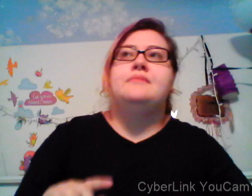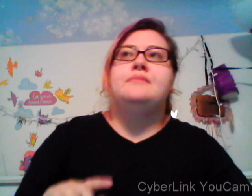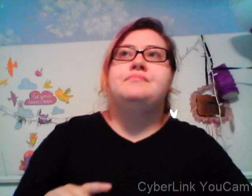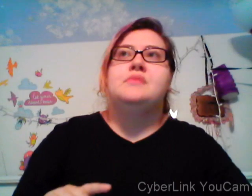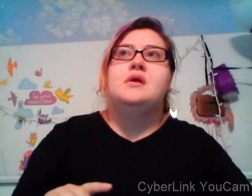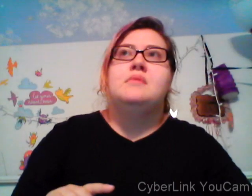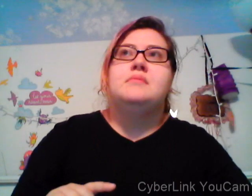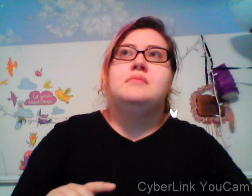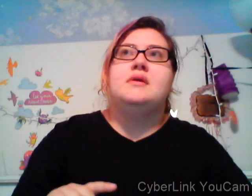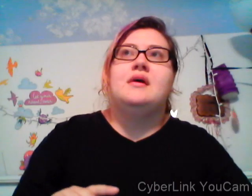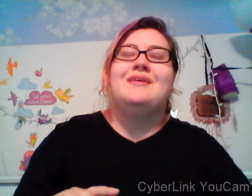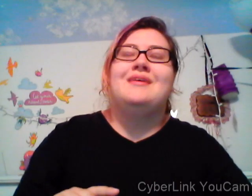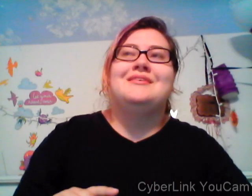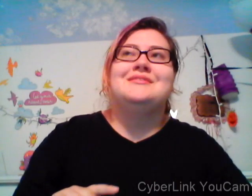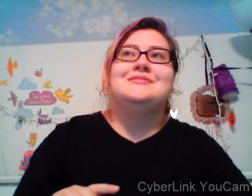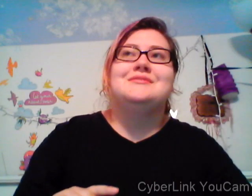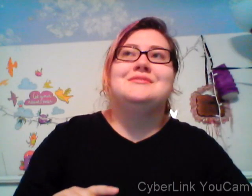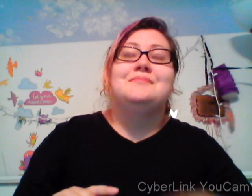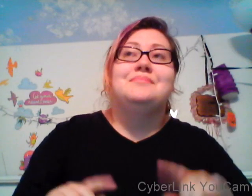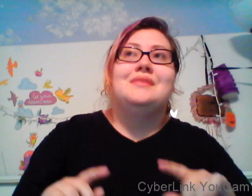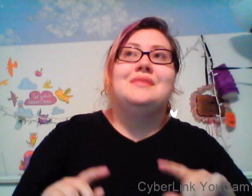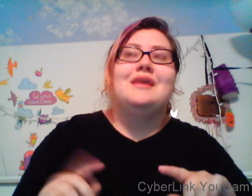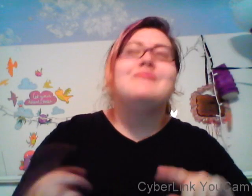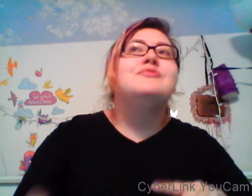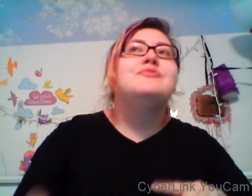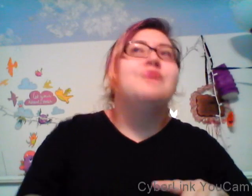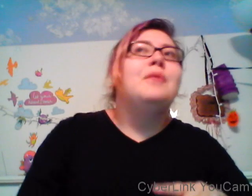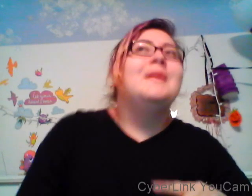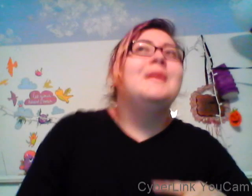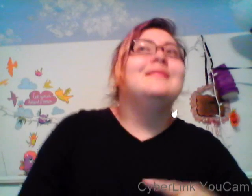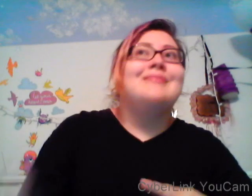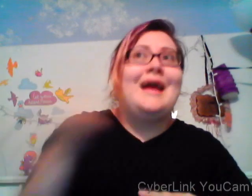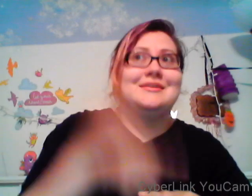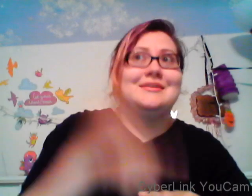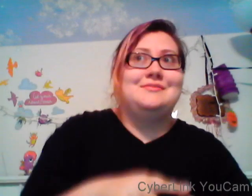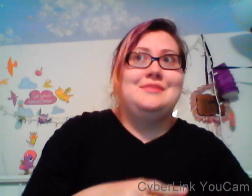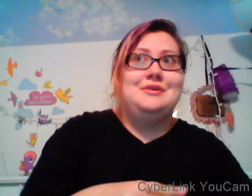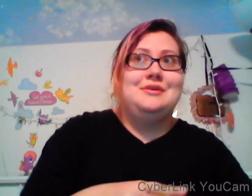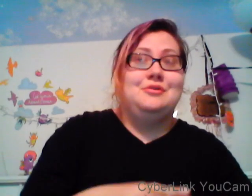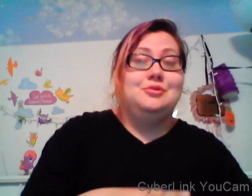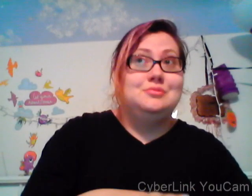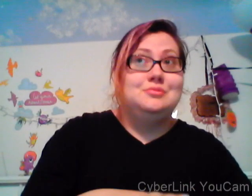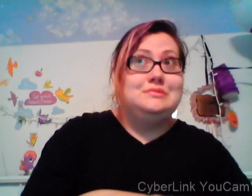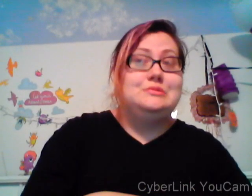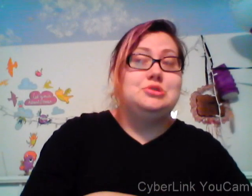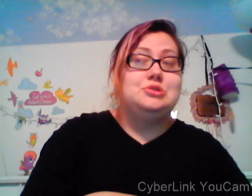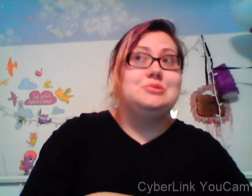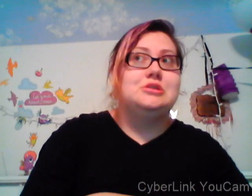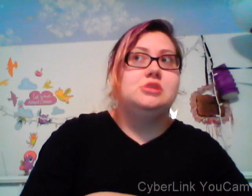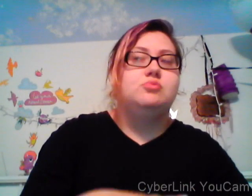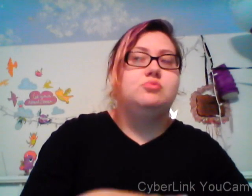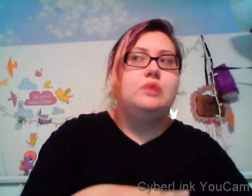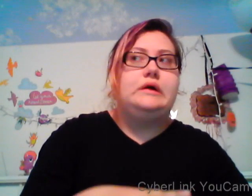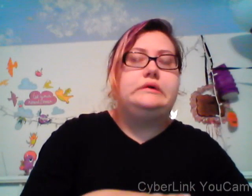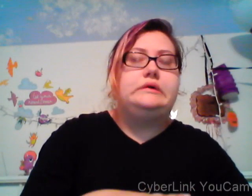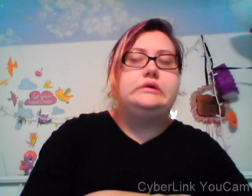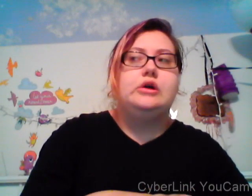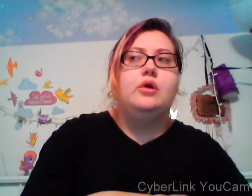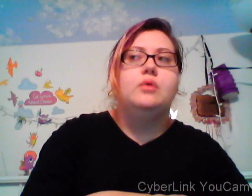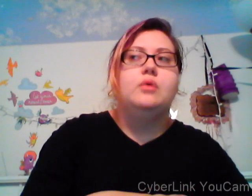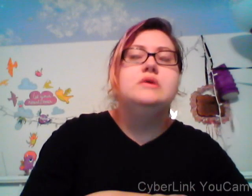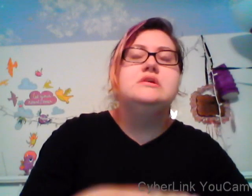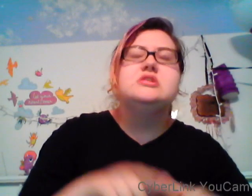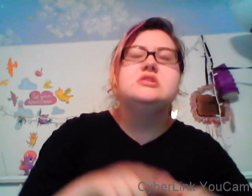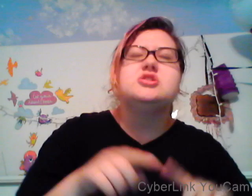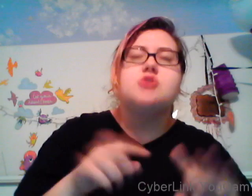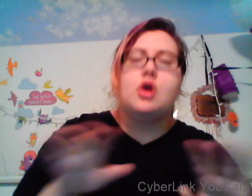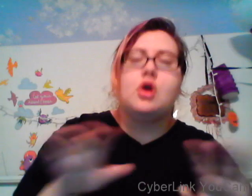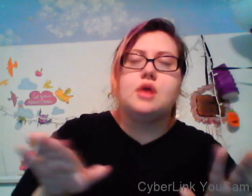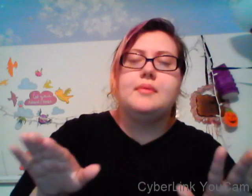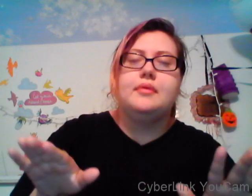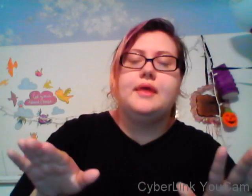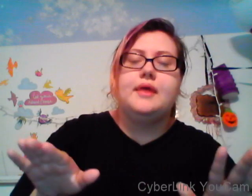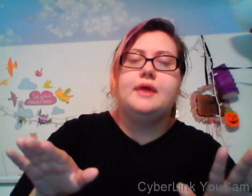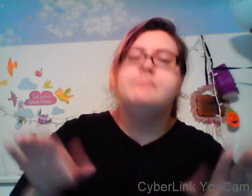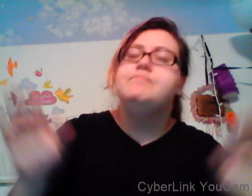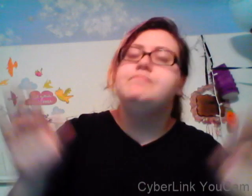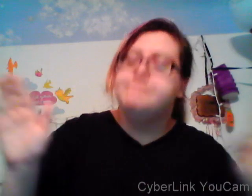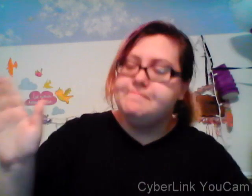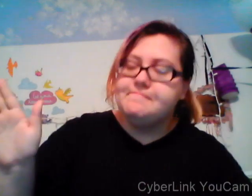video. Let's start with May. Um, I got my hair cut. No, my hair is not cut this short. I have a pointy tail. Pointy